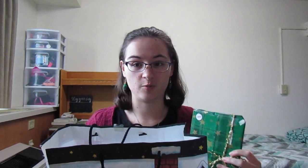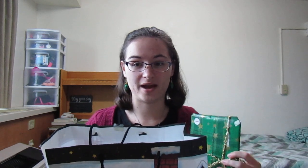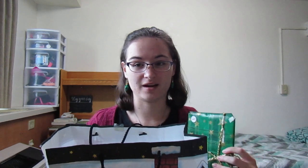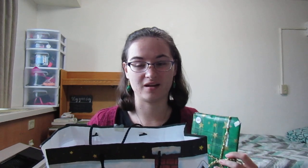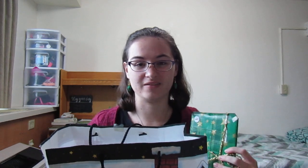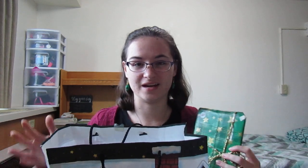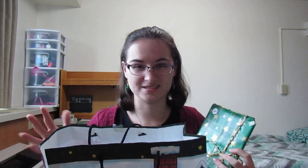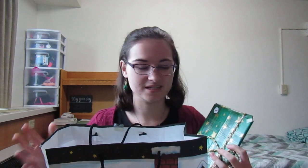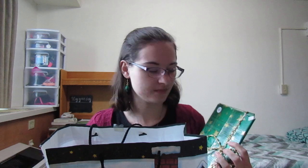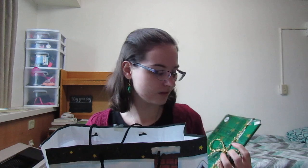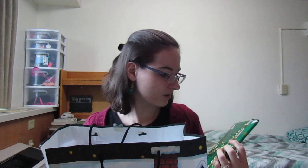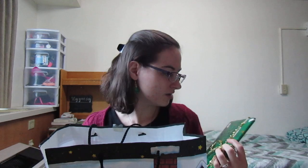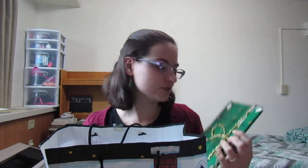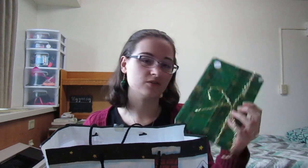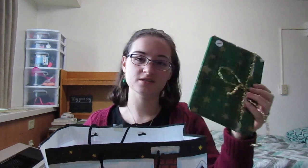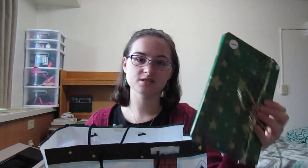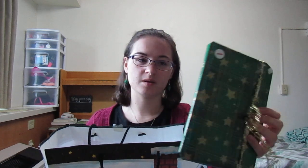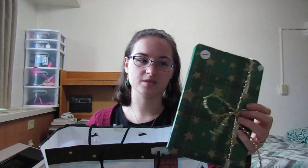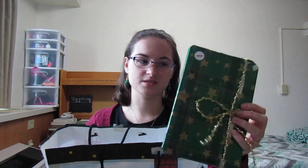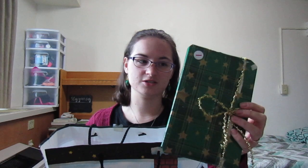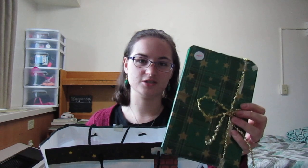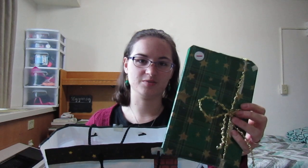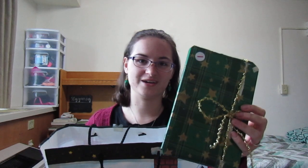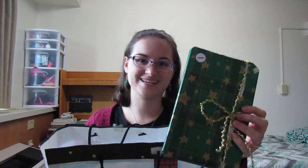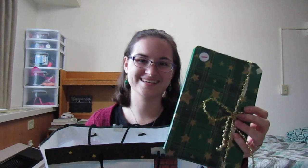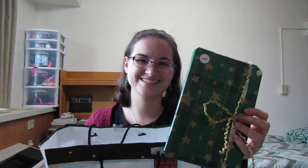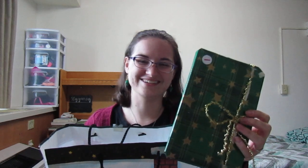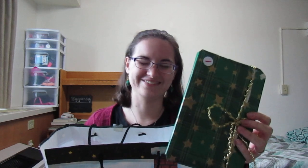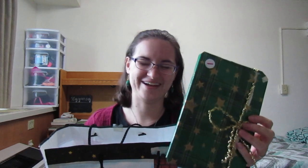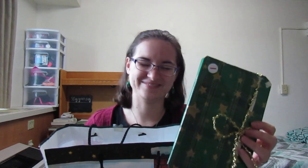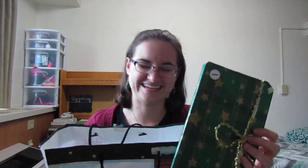back on the 19th. So this is my Blessed Is She book. She wrapped it.